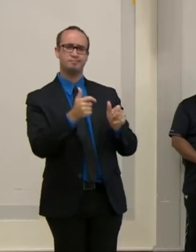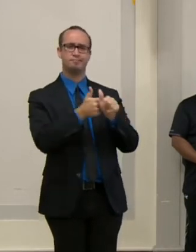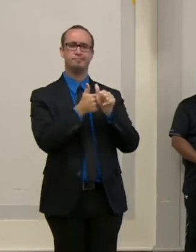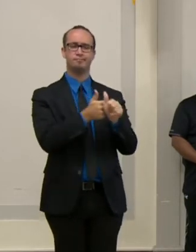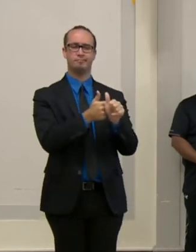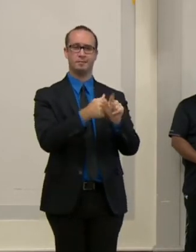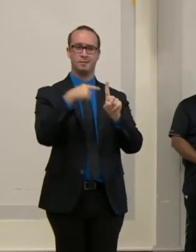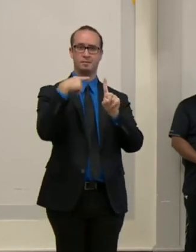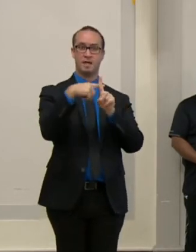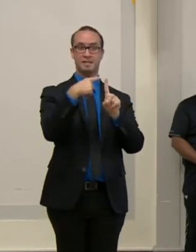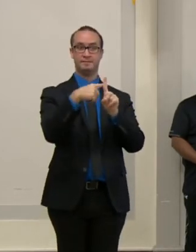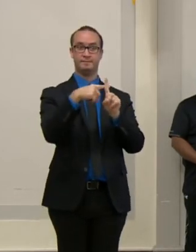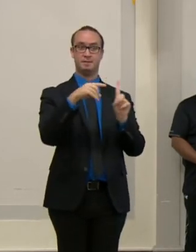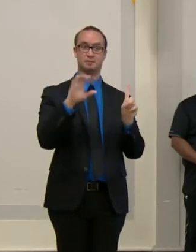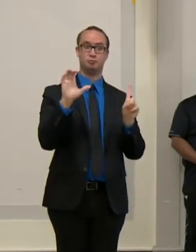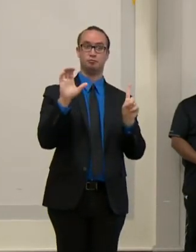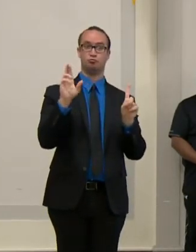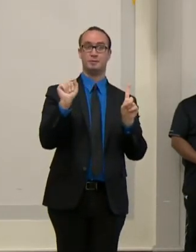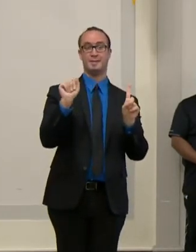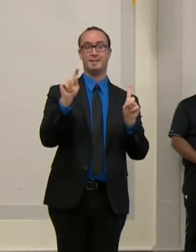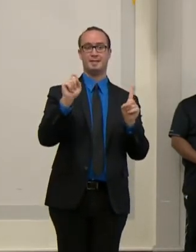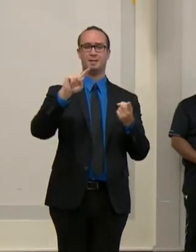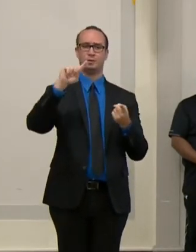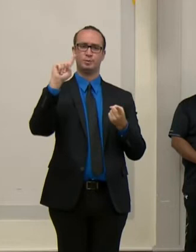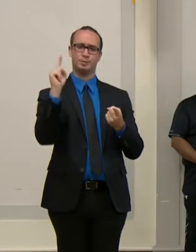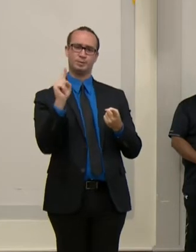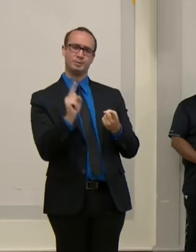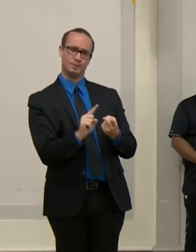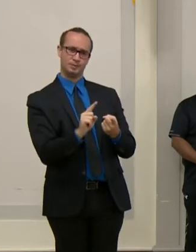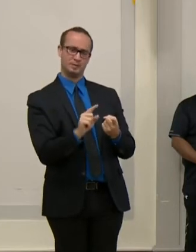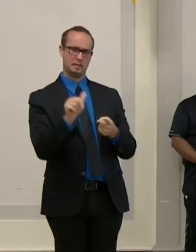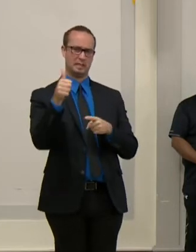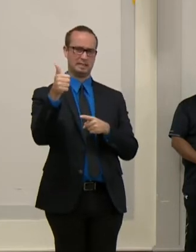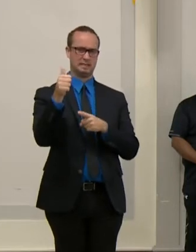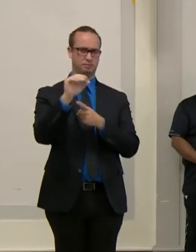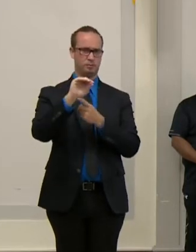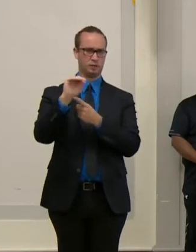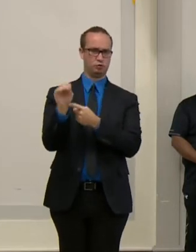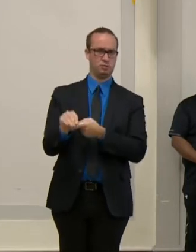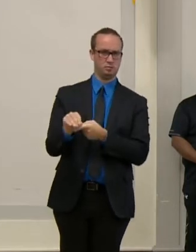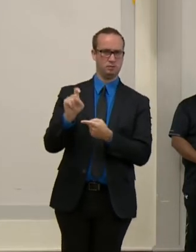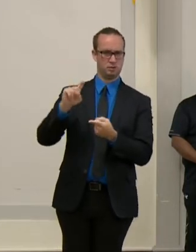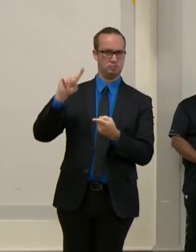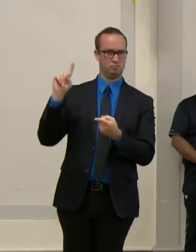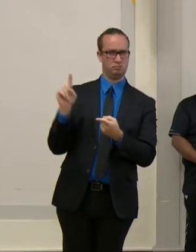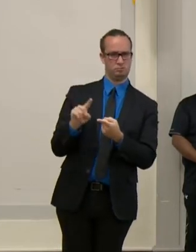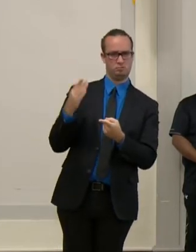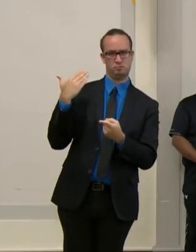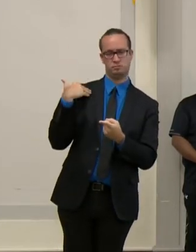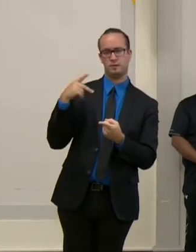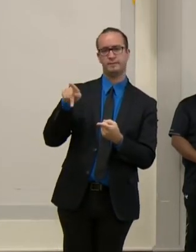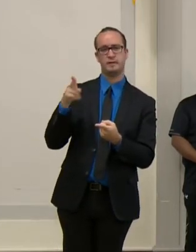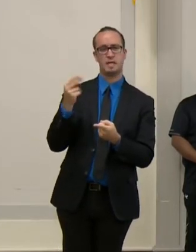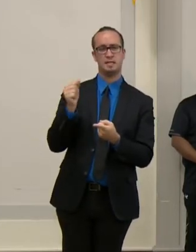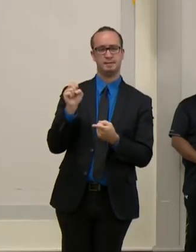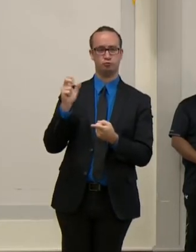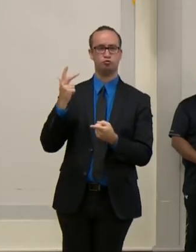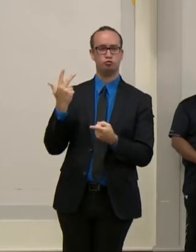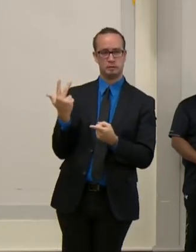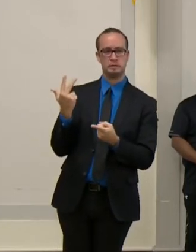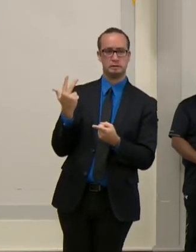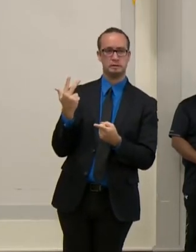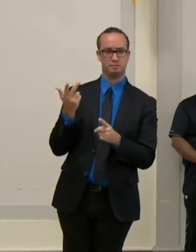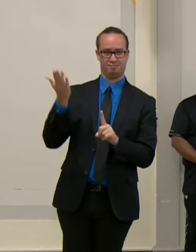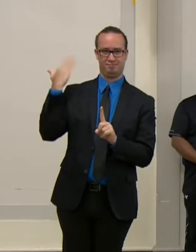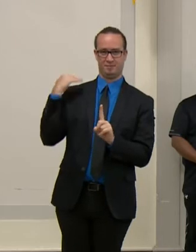10 percent positivity rate for transitioning into phase three per CDC guidance that was issued in May. Since then, the CDC has